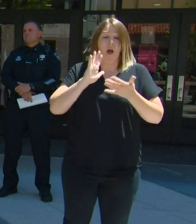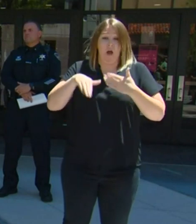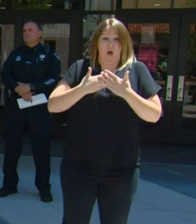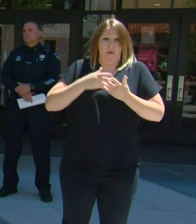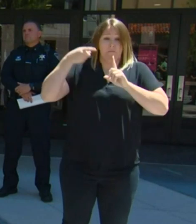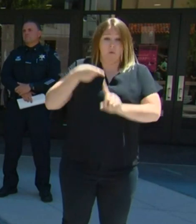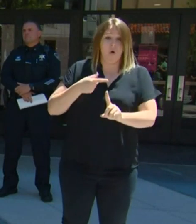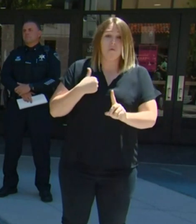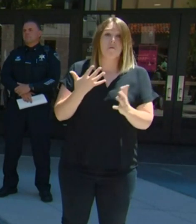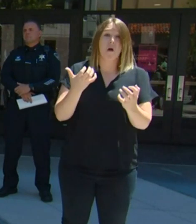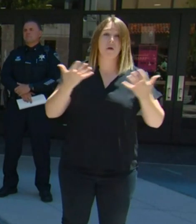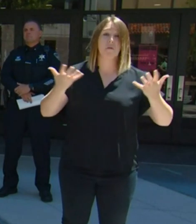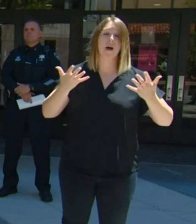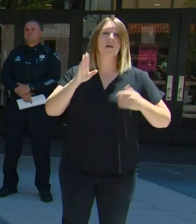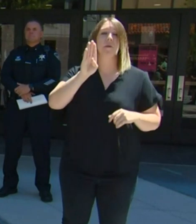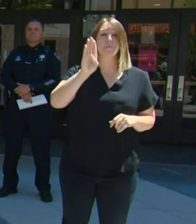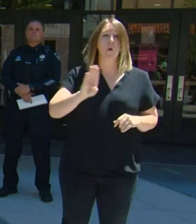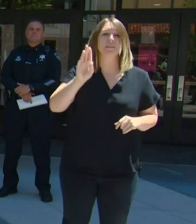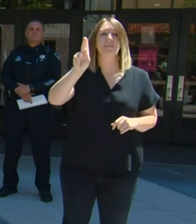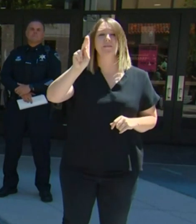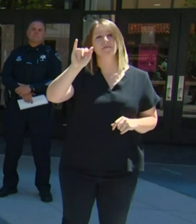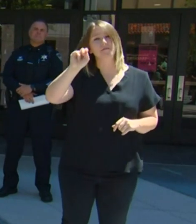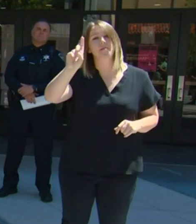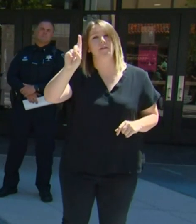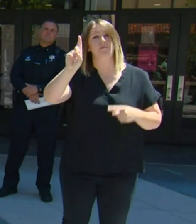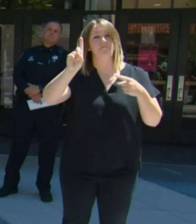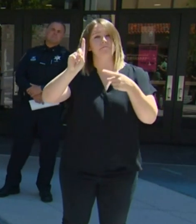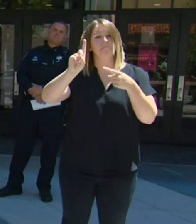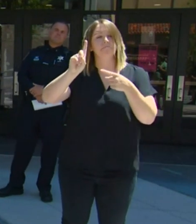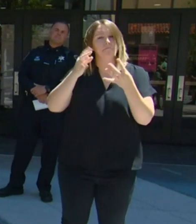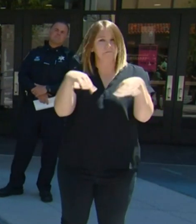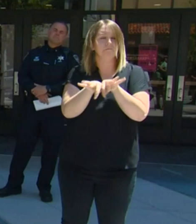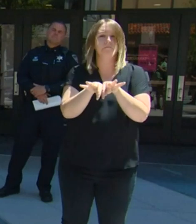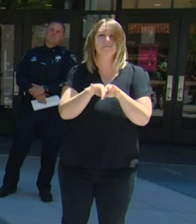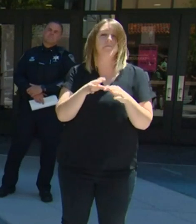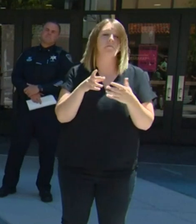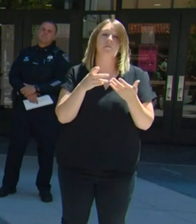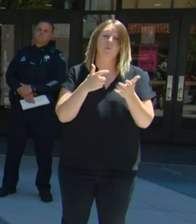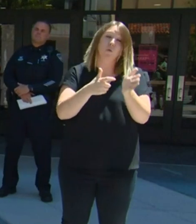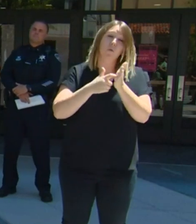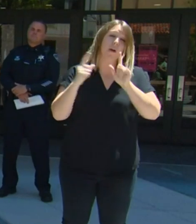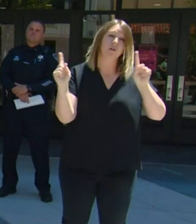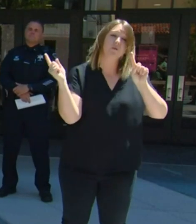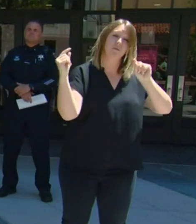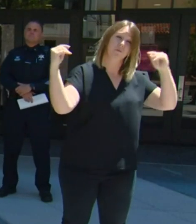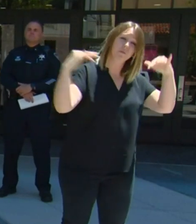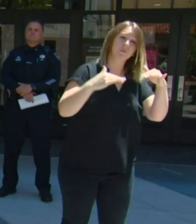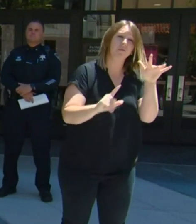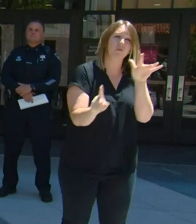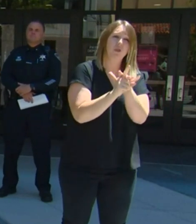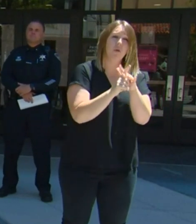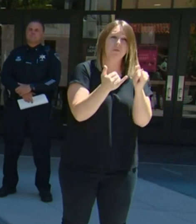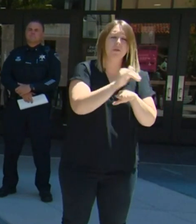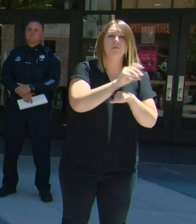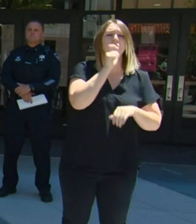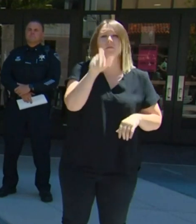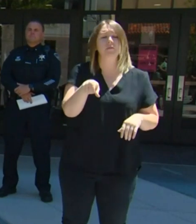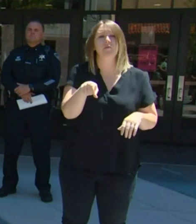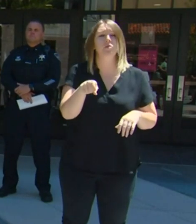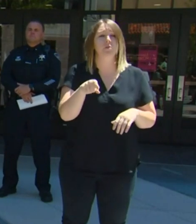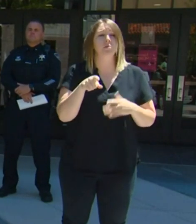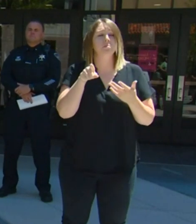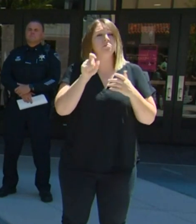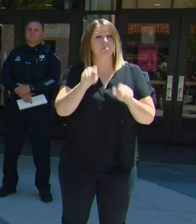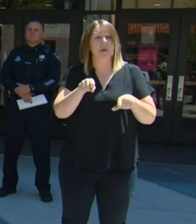And so I welcome you to do that. You don't have to come tonight. You can actually do a lot of good for our community by staying